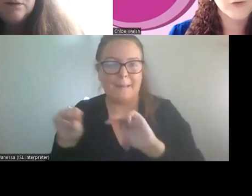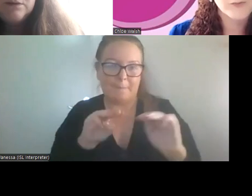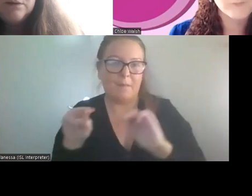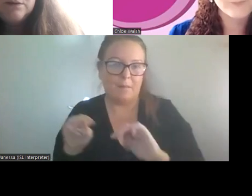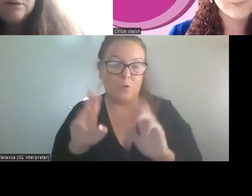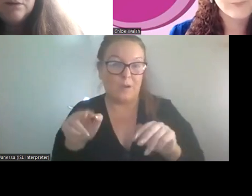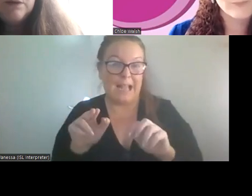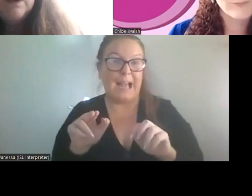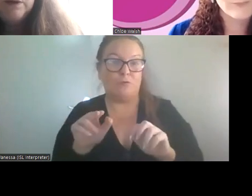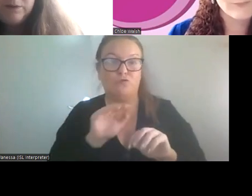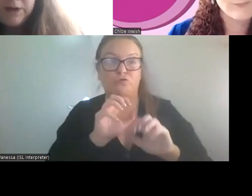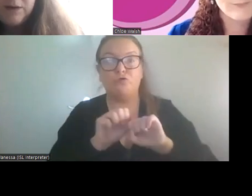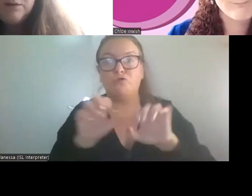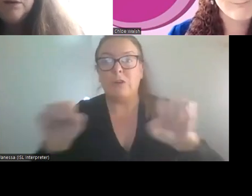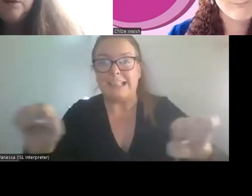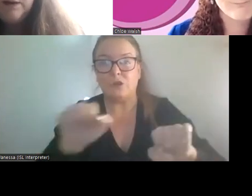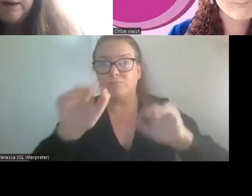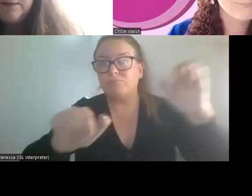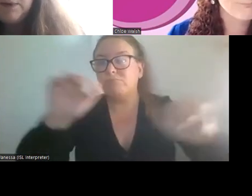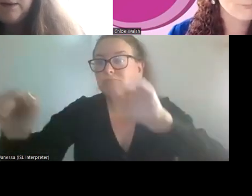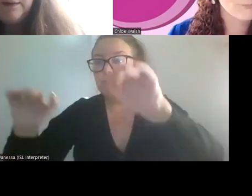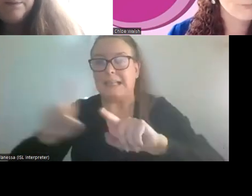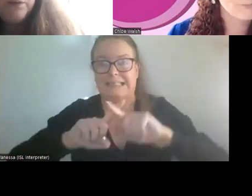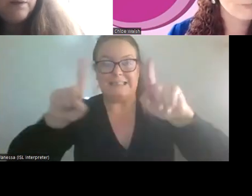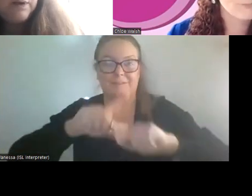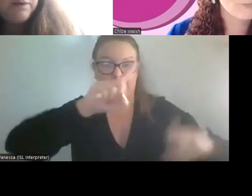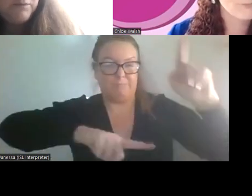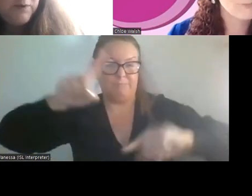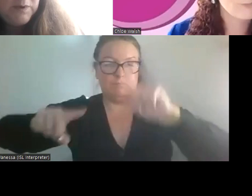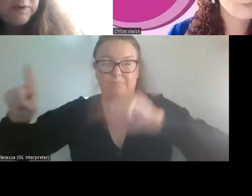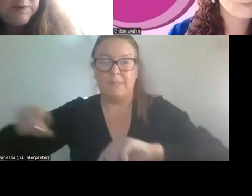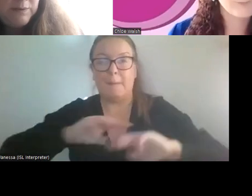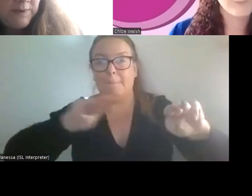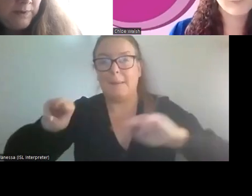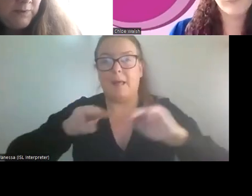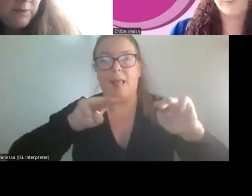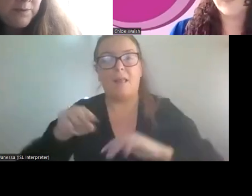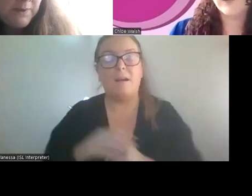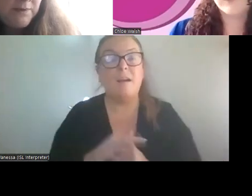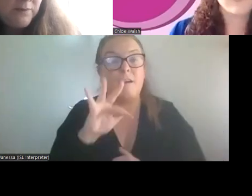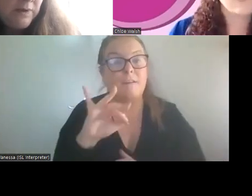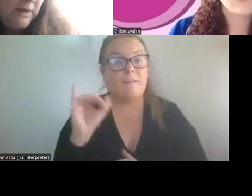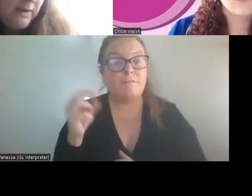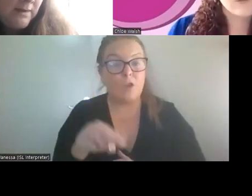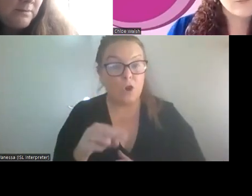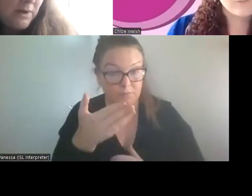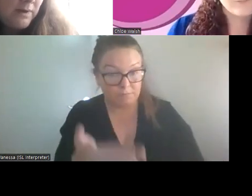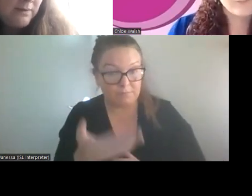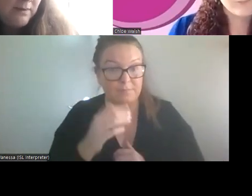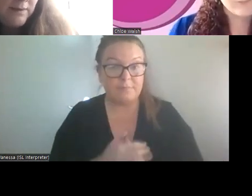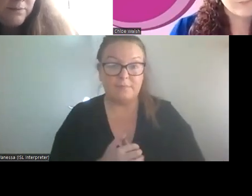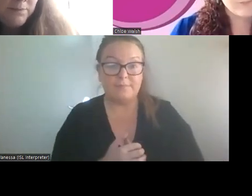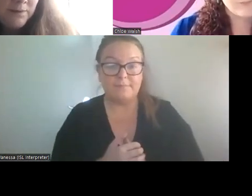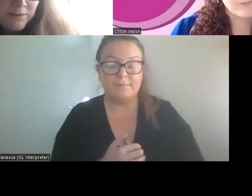a wide group. Okay. Um, and I suppose, Fionn, do you want to give us your perspective, um,